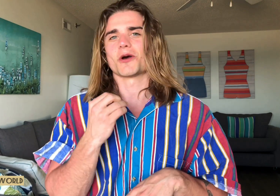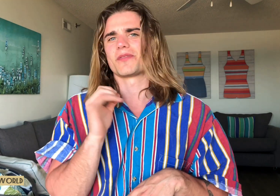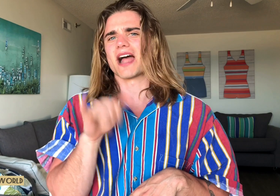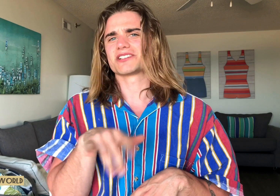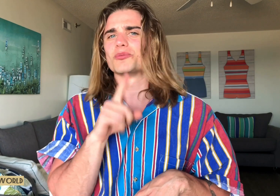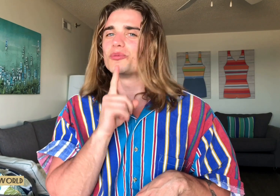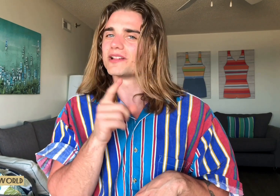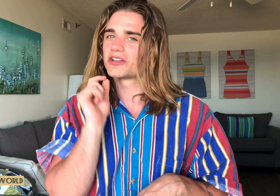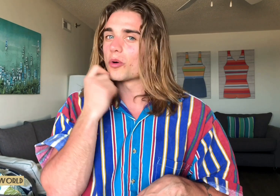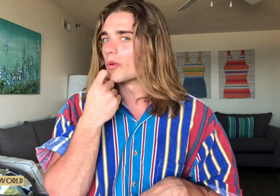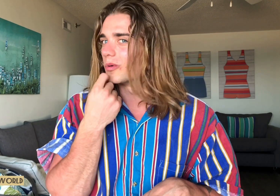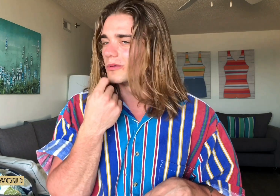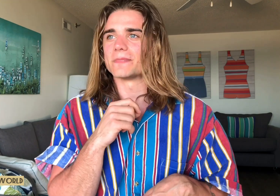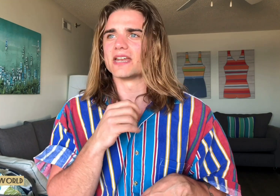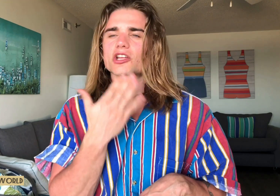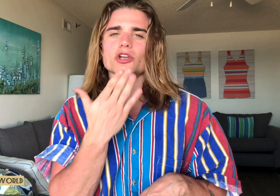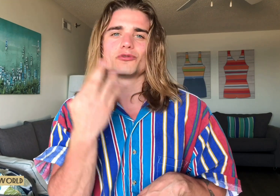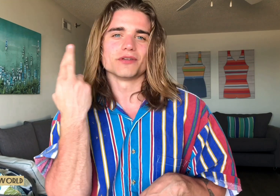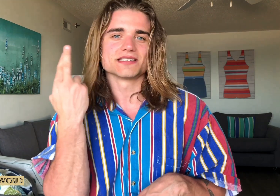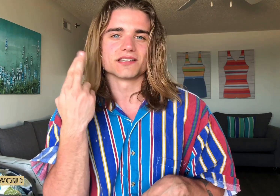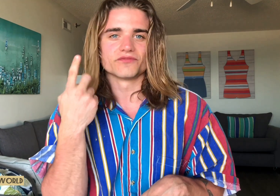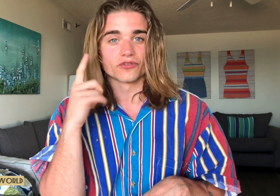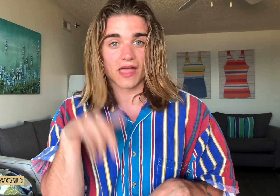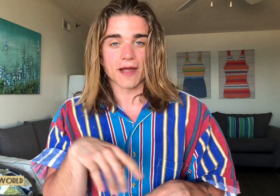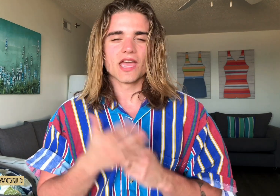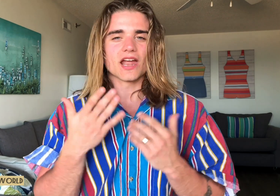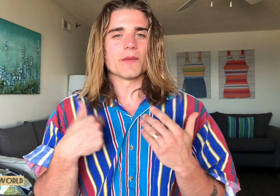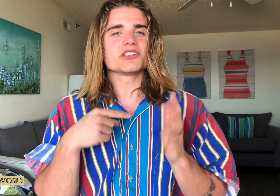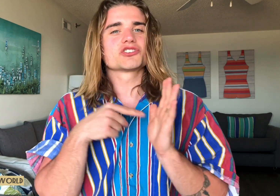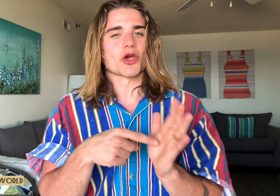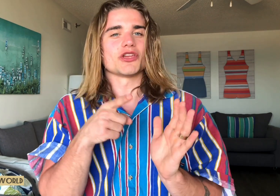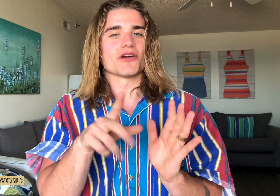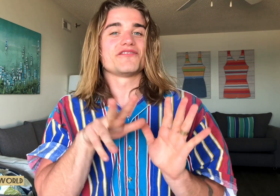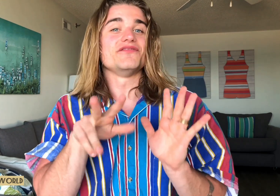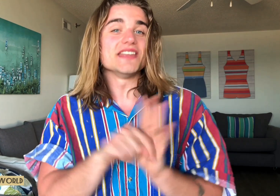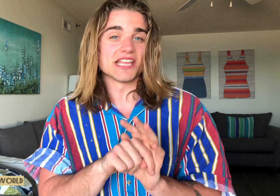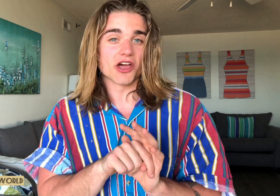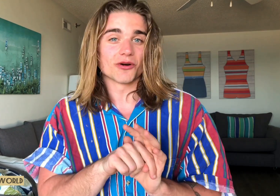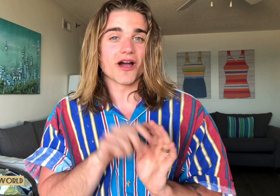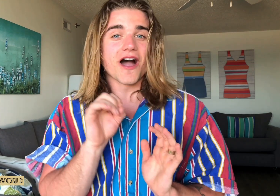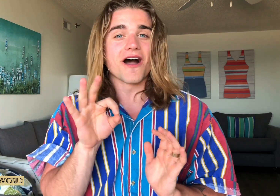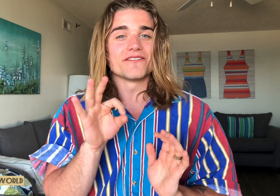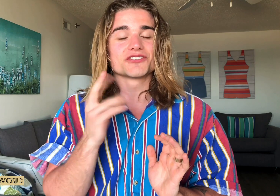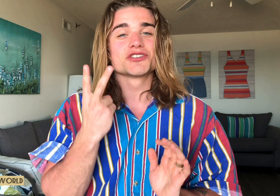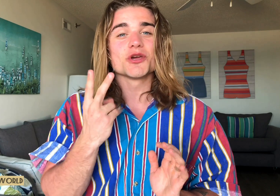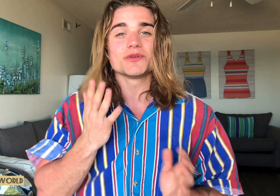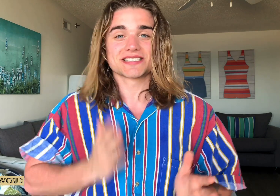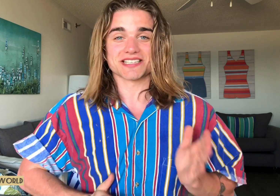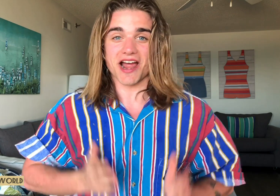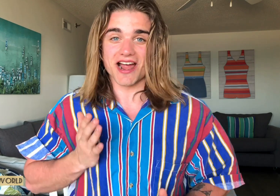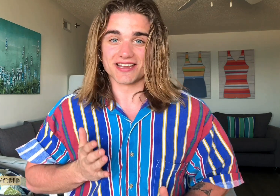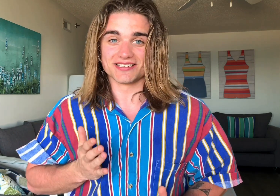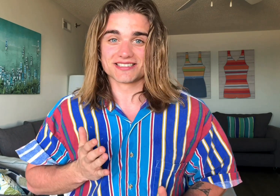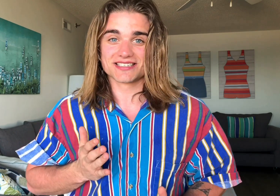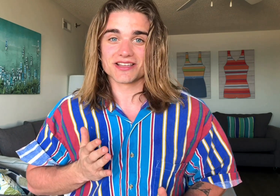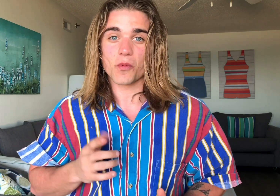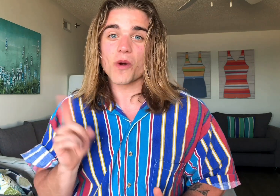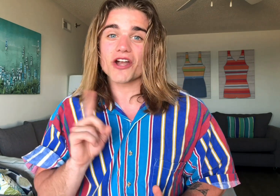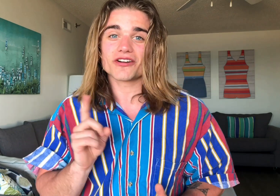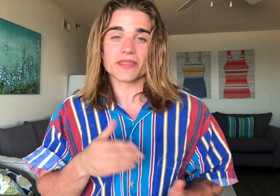that's really cool and a good reason for that. Let me show you a video of the two sides where the